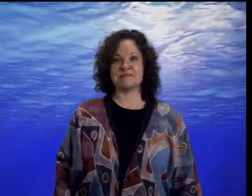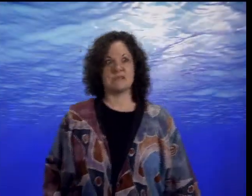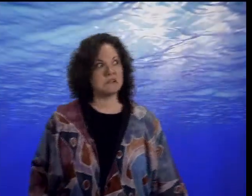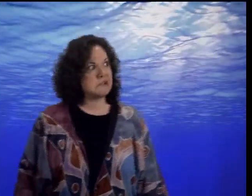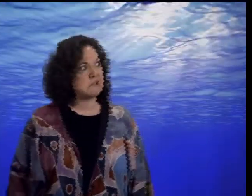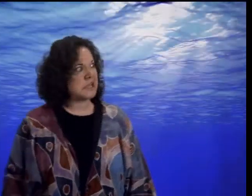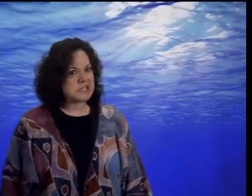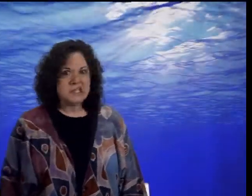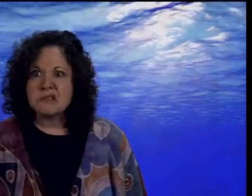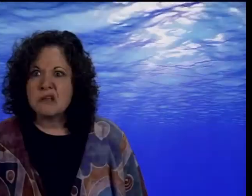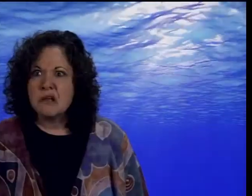That's it.